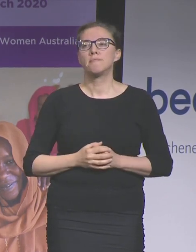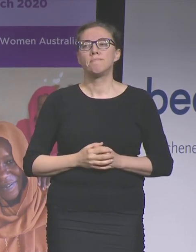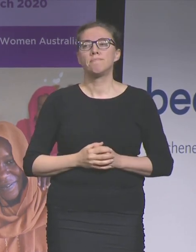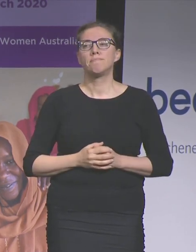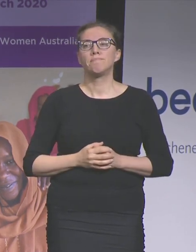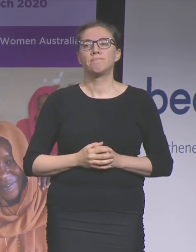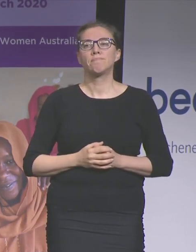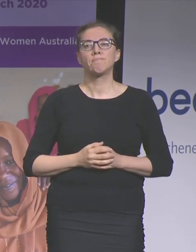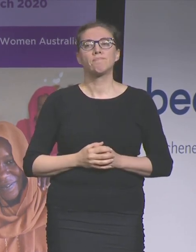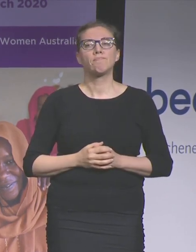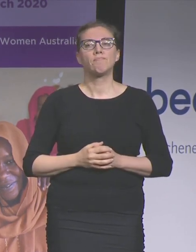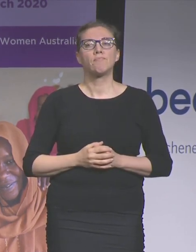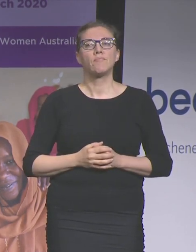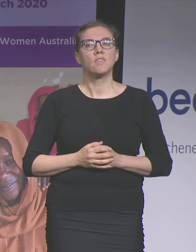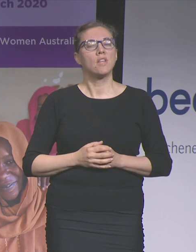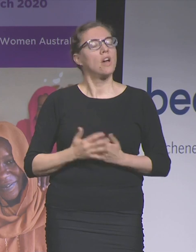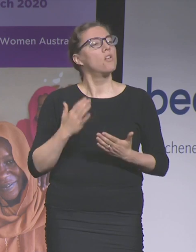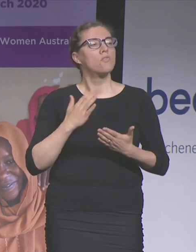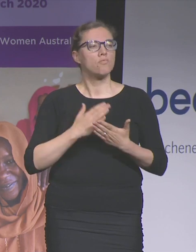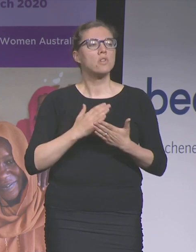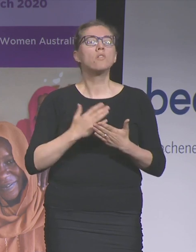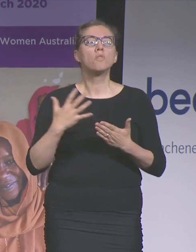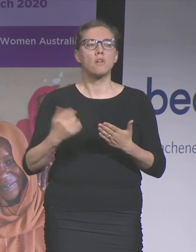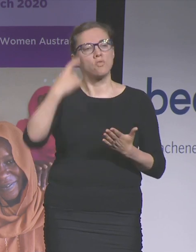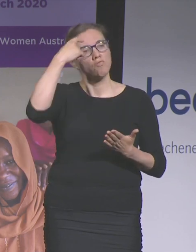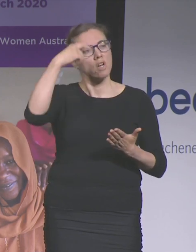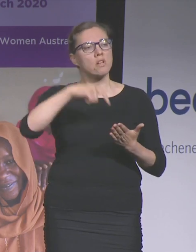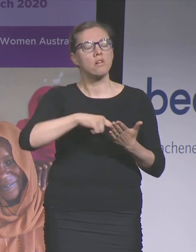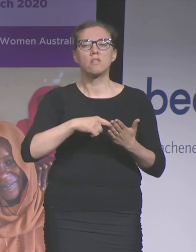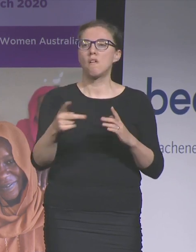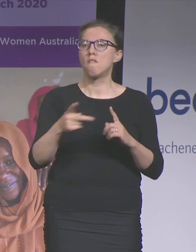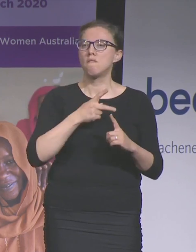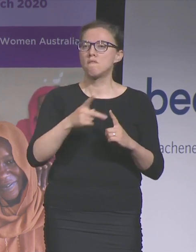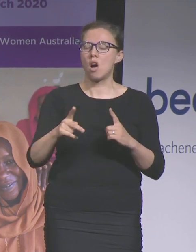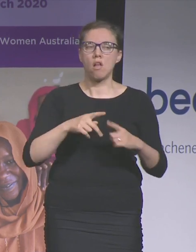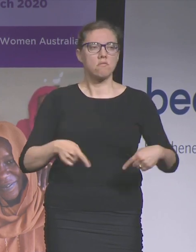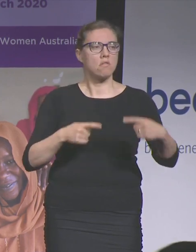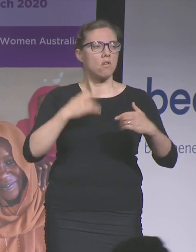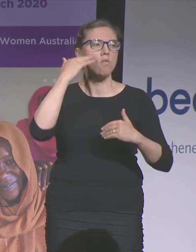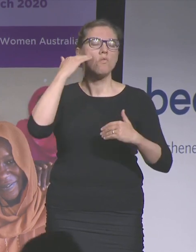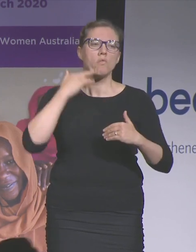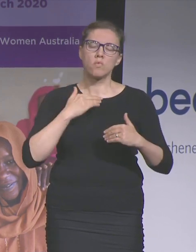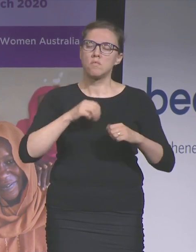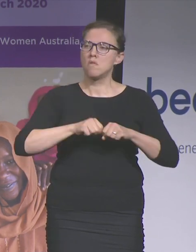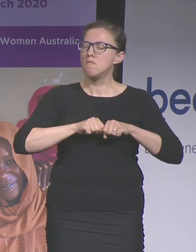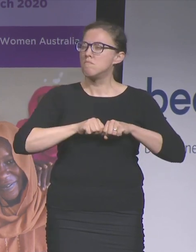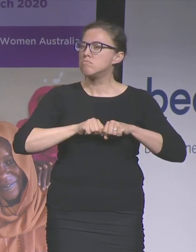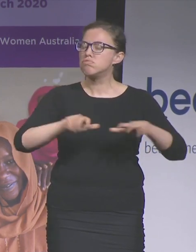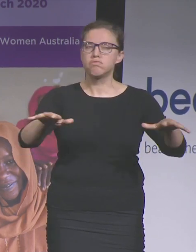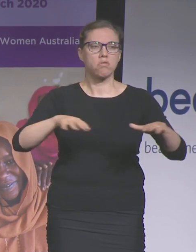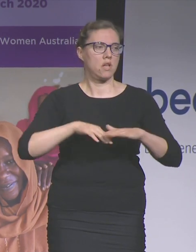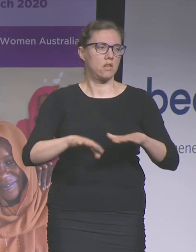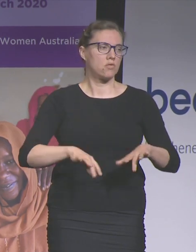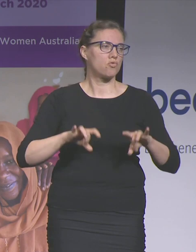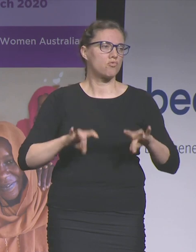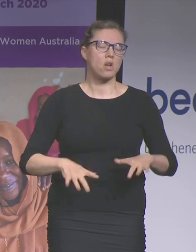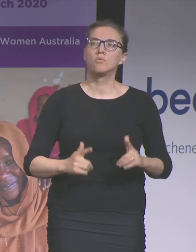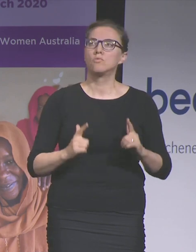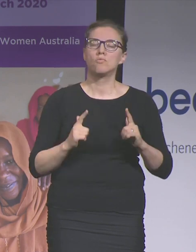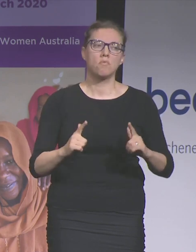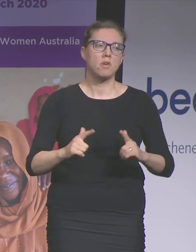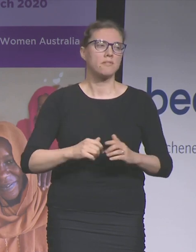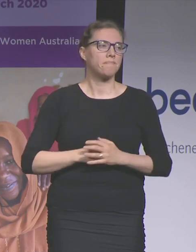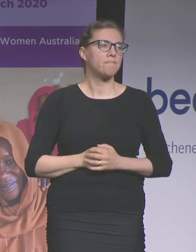that we recognise violence against women is an epidemic in this country and it is well past time for us to marshal the